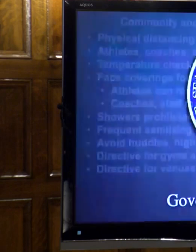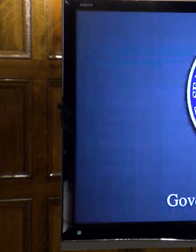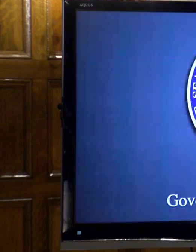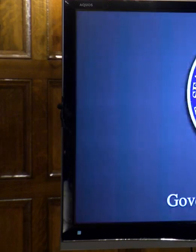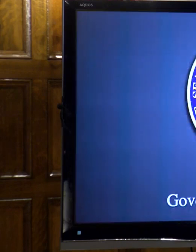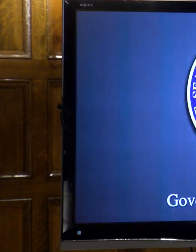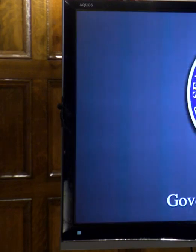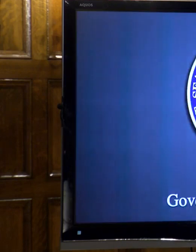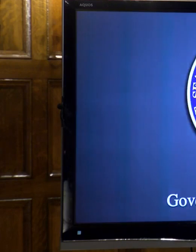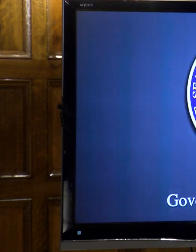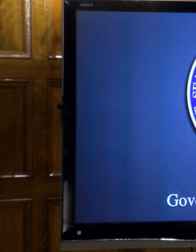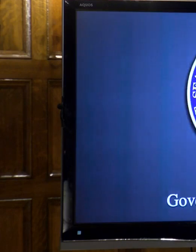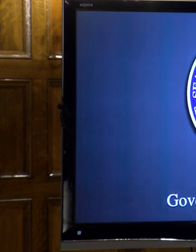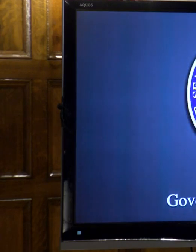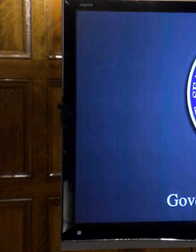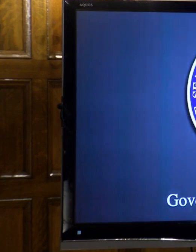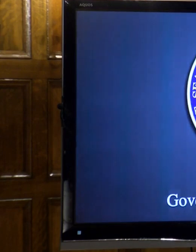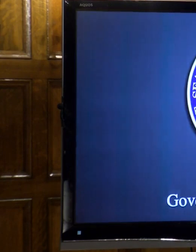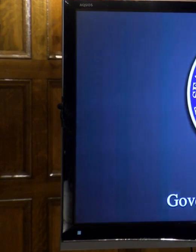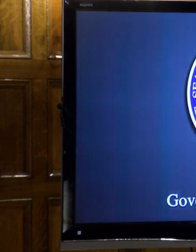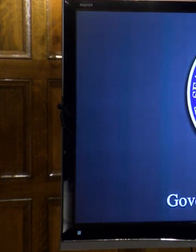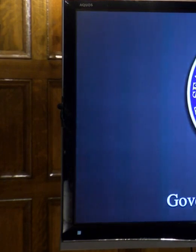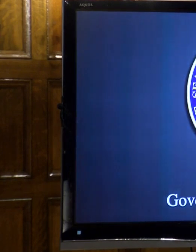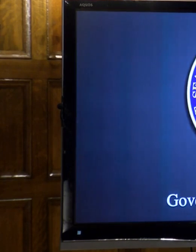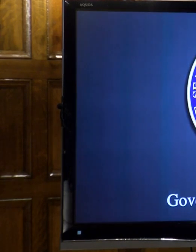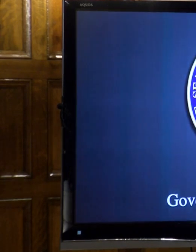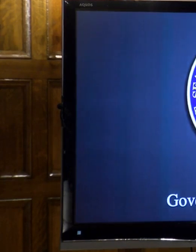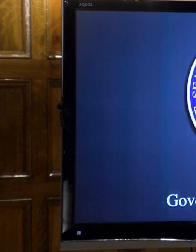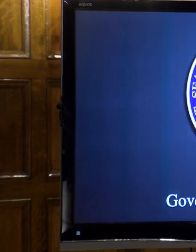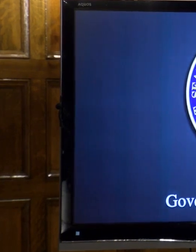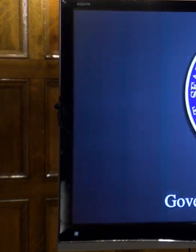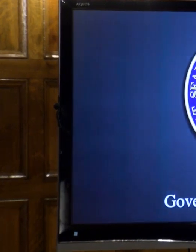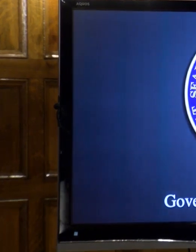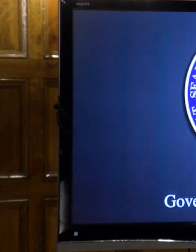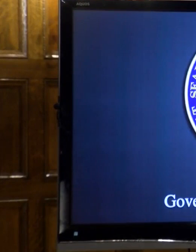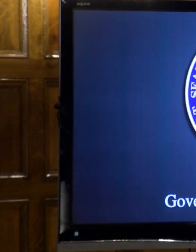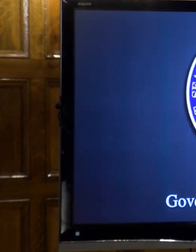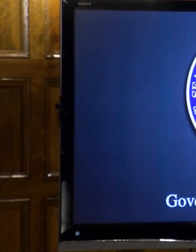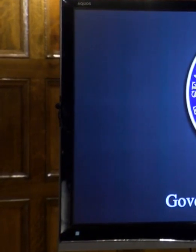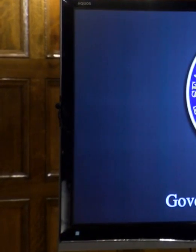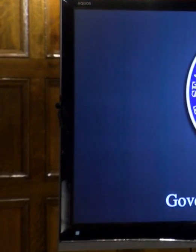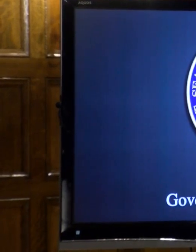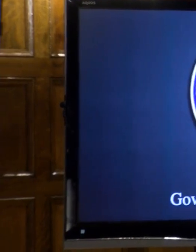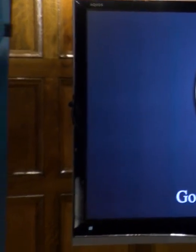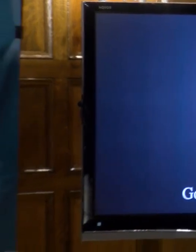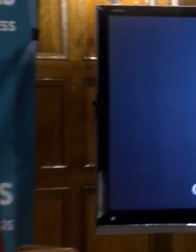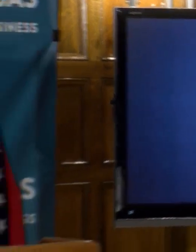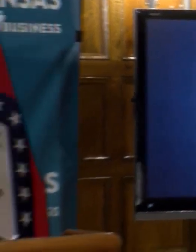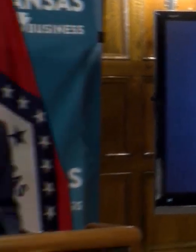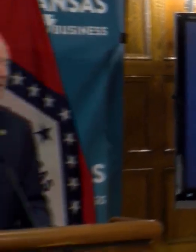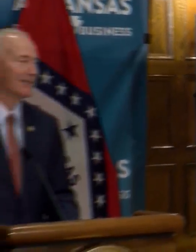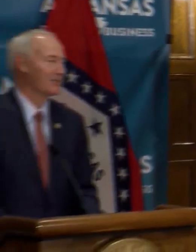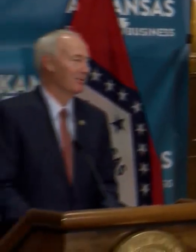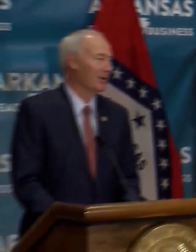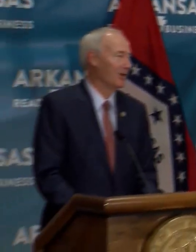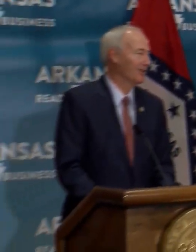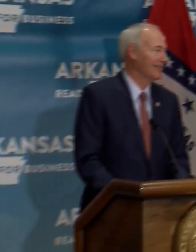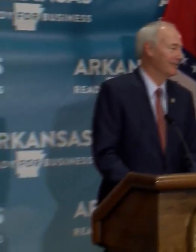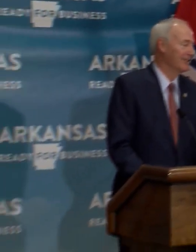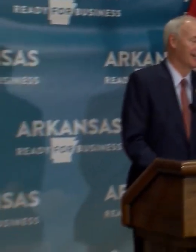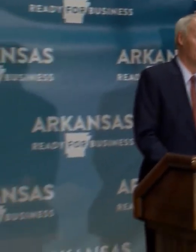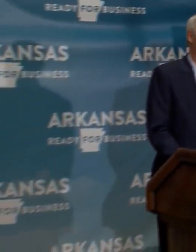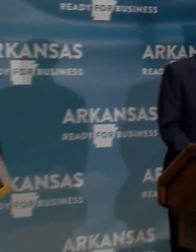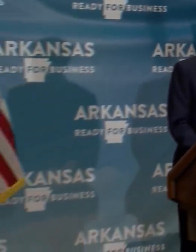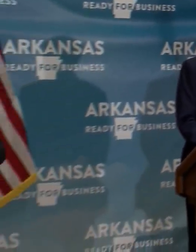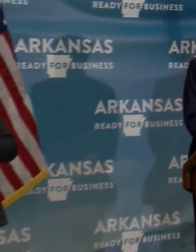this. No, I think that's all. And so that covers, uh, team sports, uh, and I'm delighted that we can play some ball